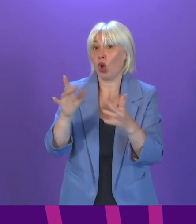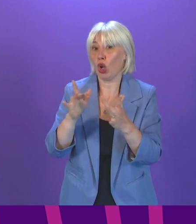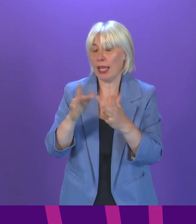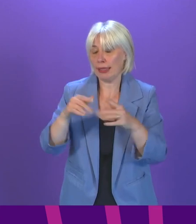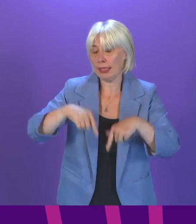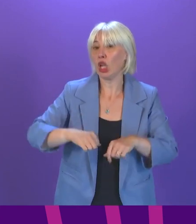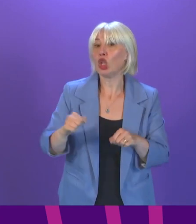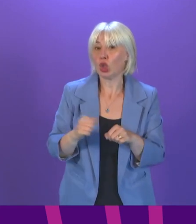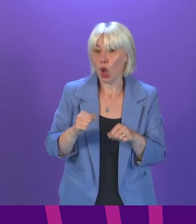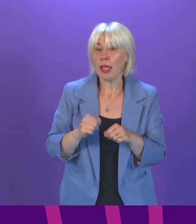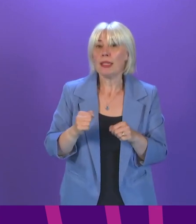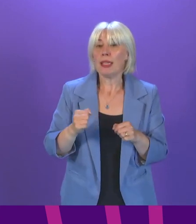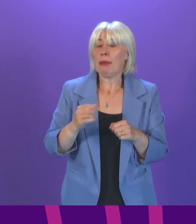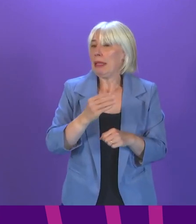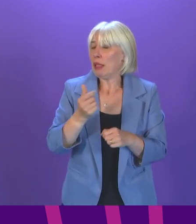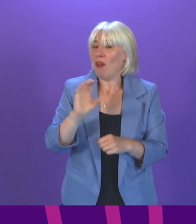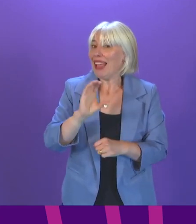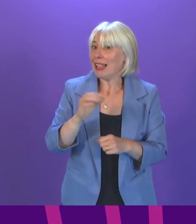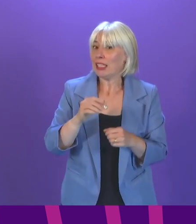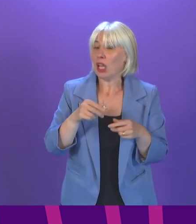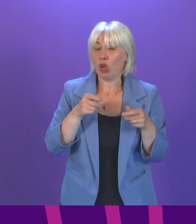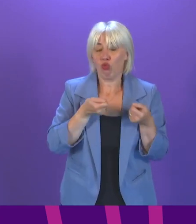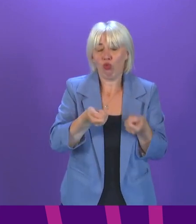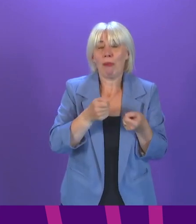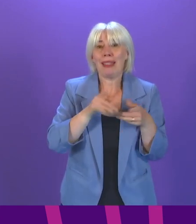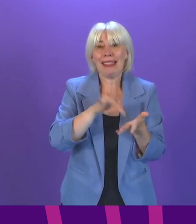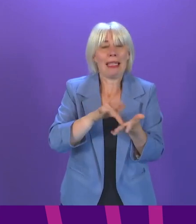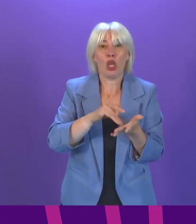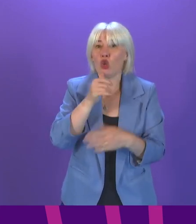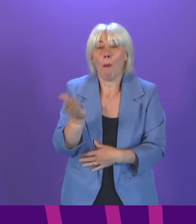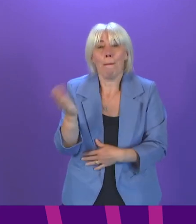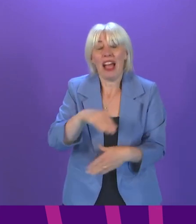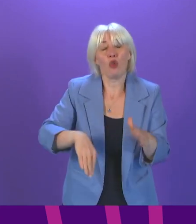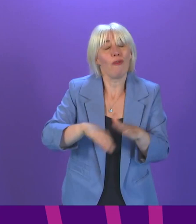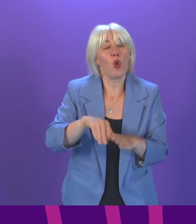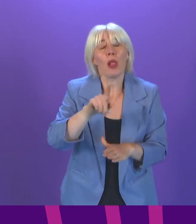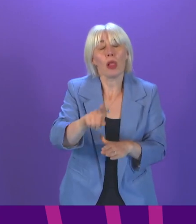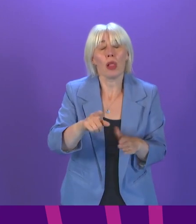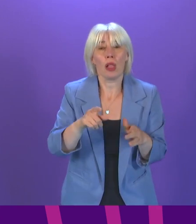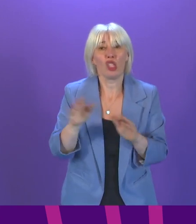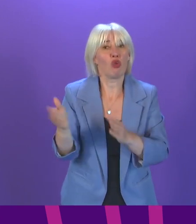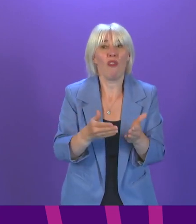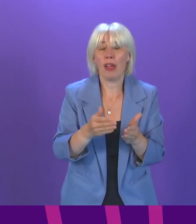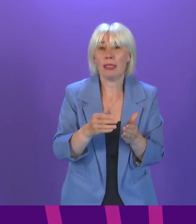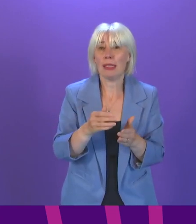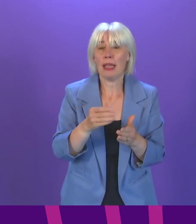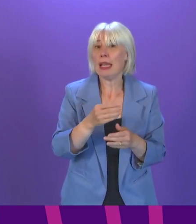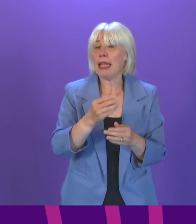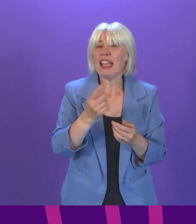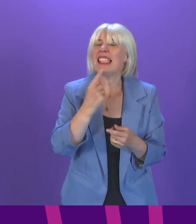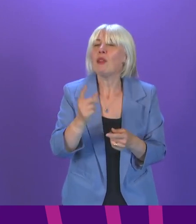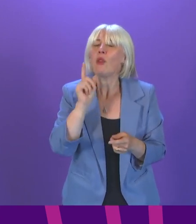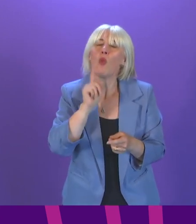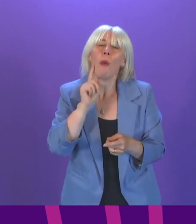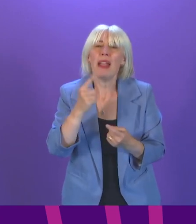not potentially returning to full service for years to come, with limited options for women under 50 and over 70 to self-refer. Can I